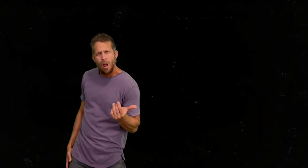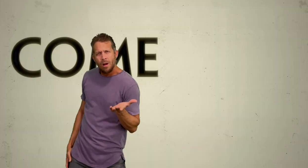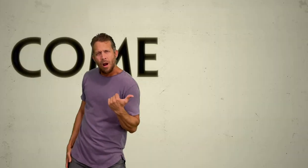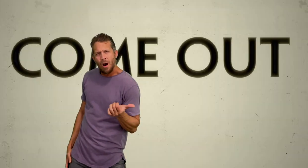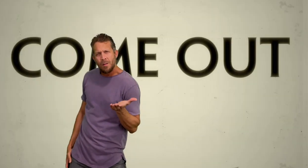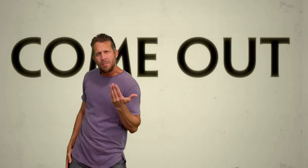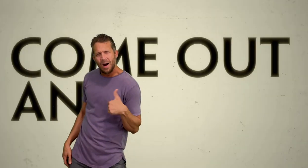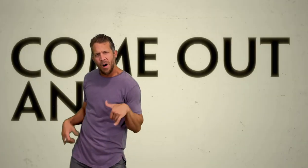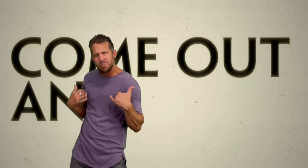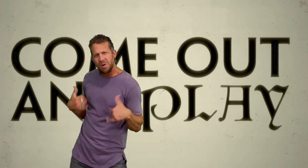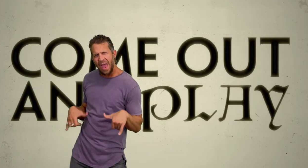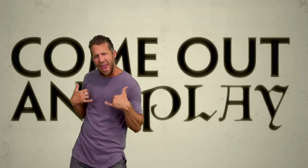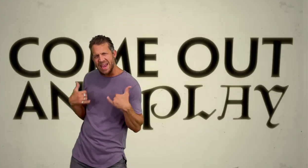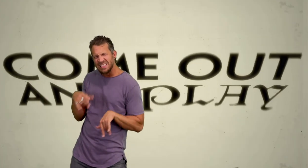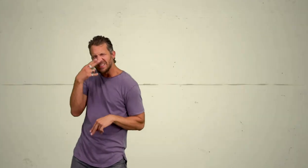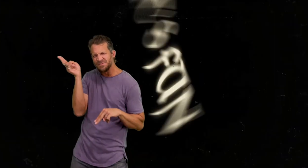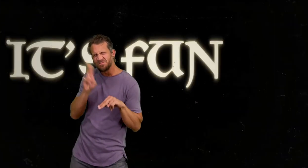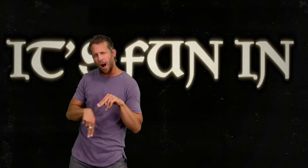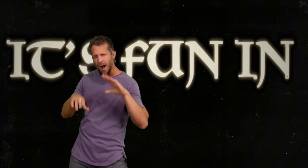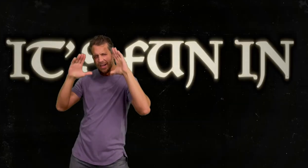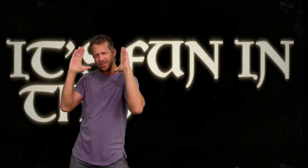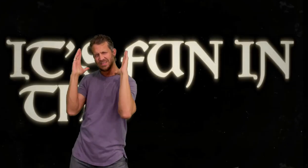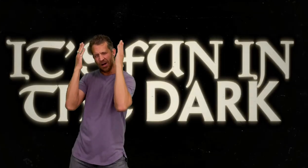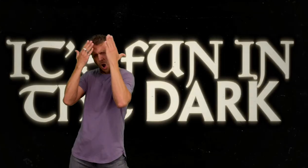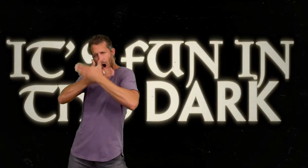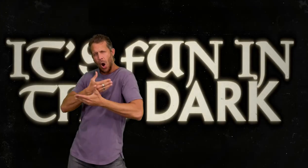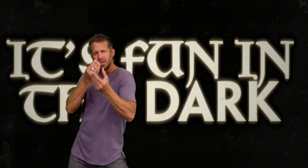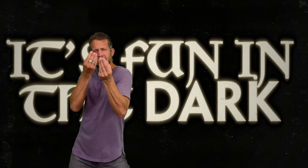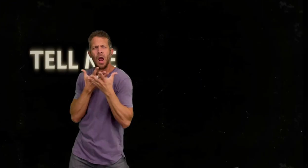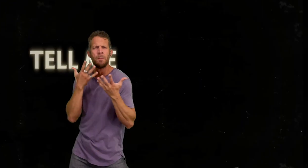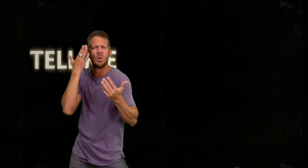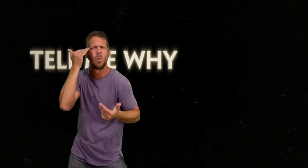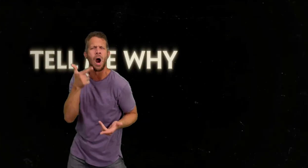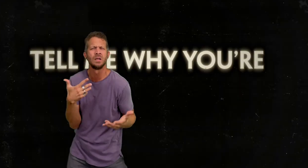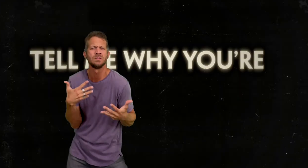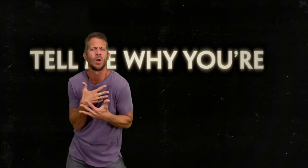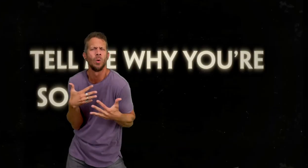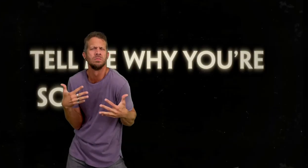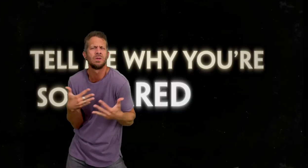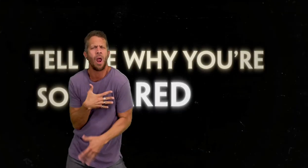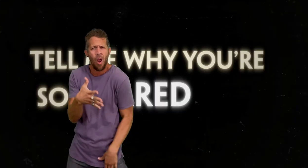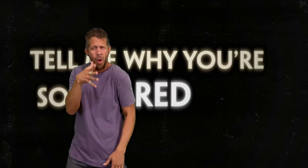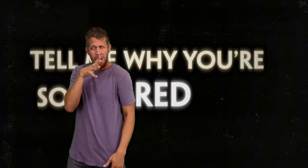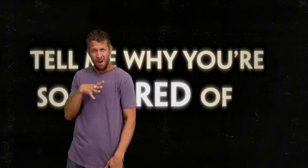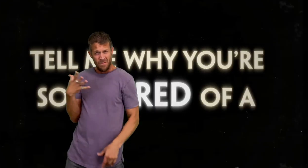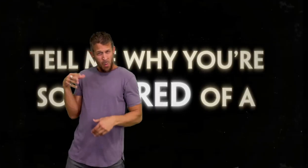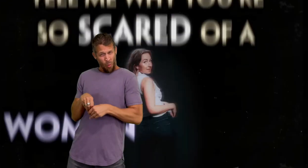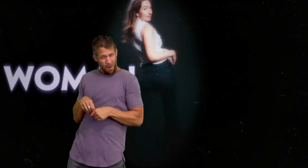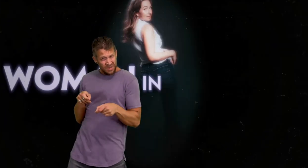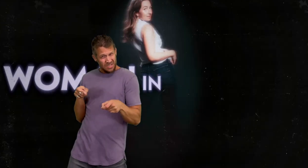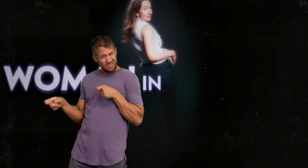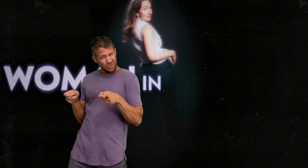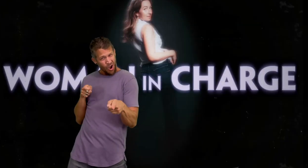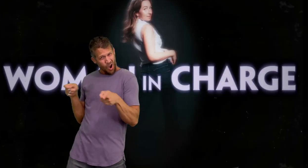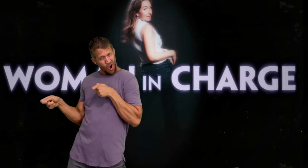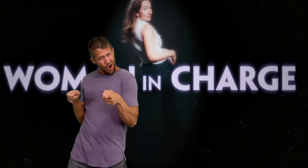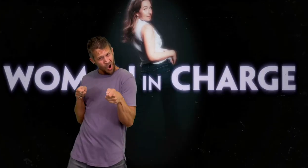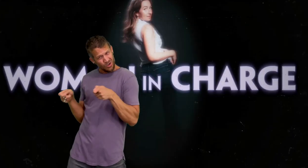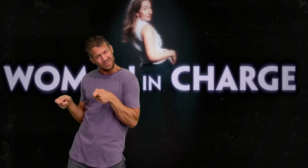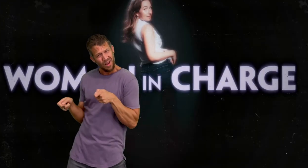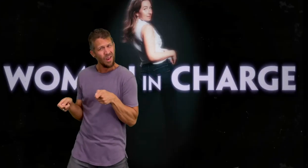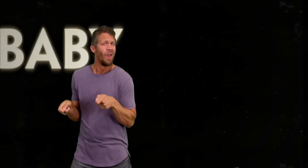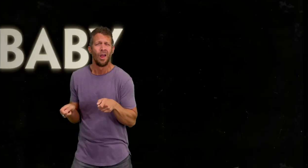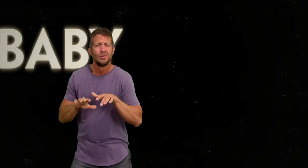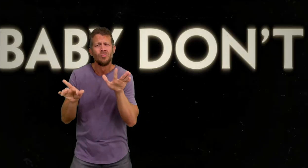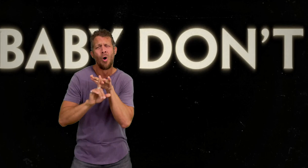Come out and play, it's fun in the dark Tell me why you're so scared of a woman in charge